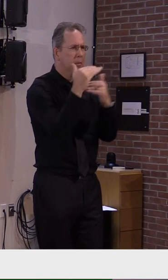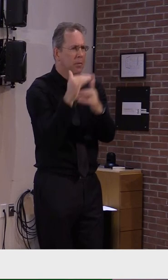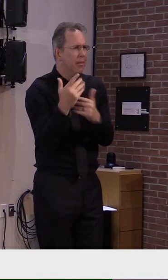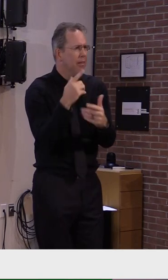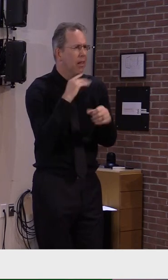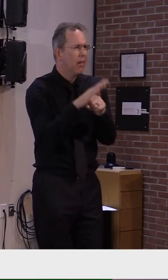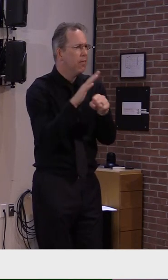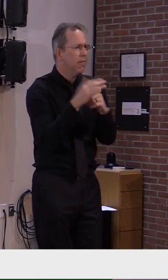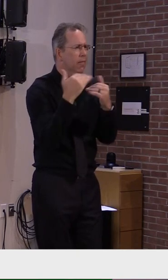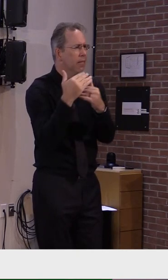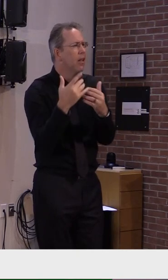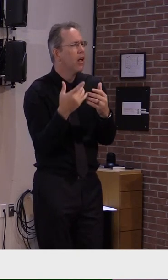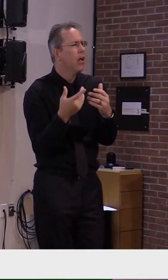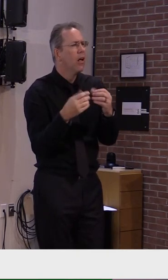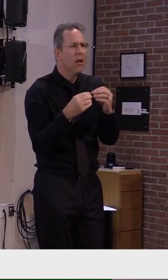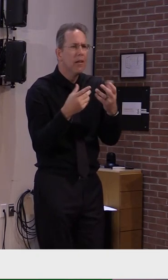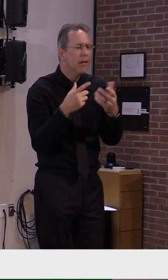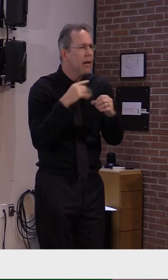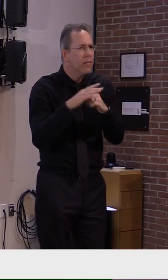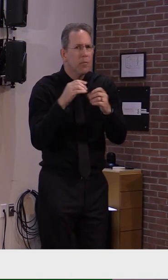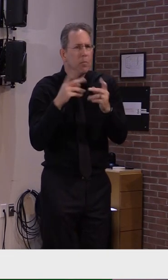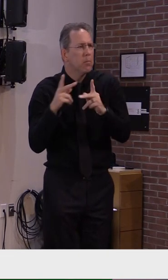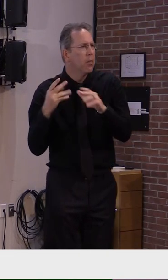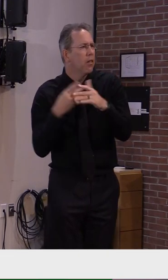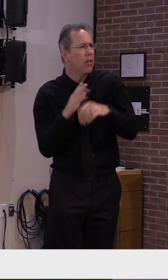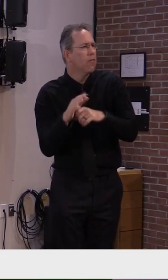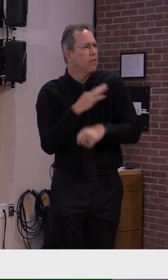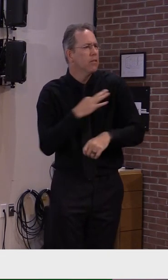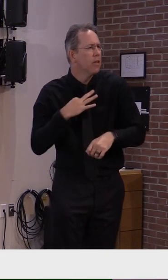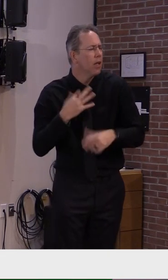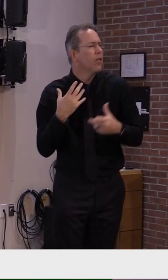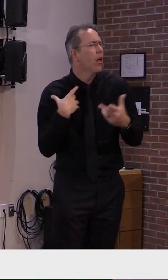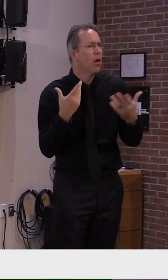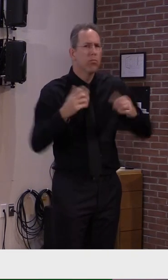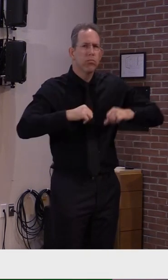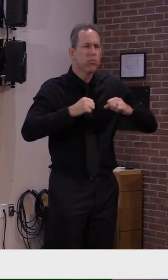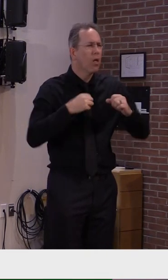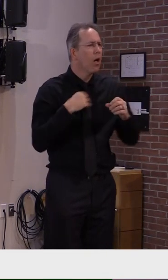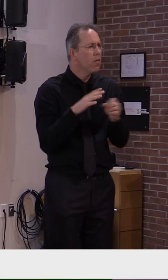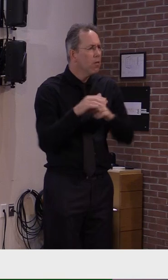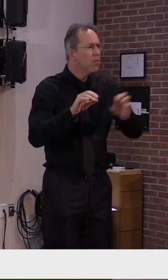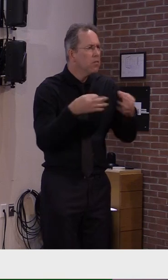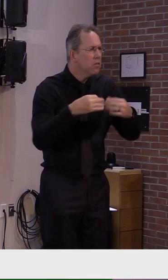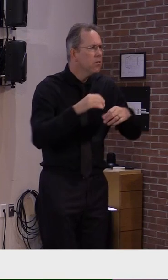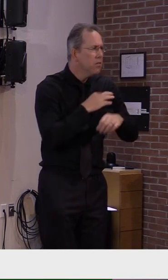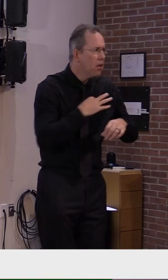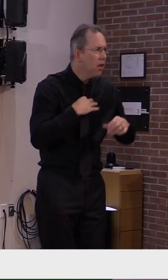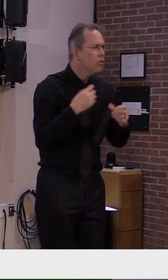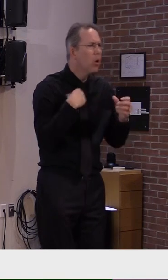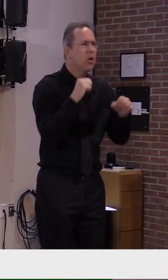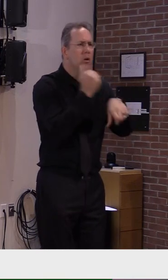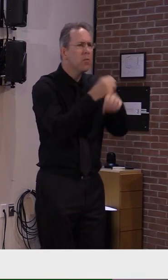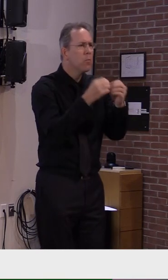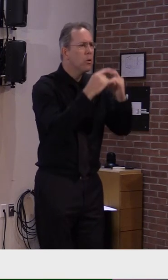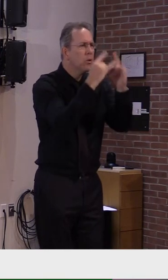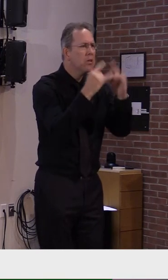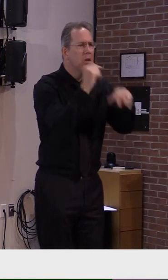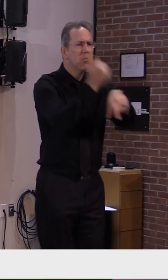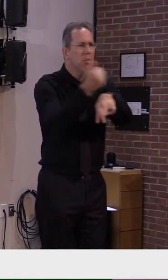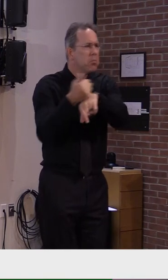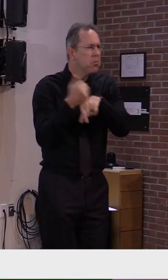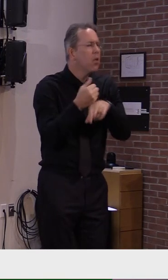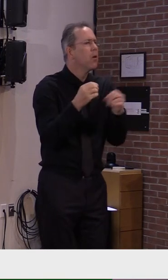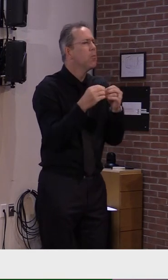starting since March. This is a, this is a little bit different. We're, we're looking at, how do we make it